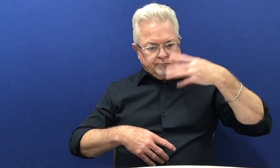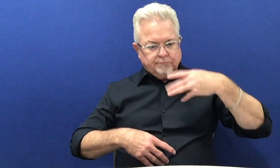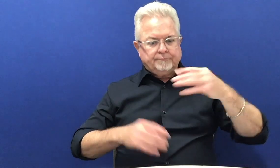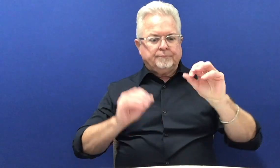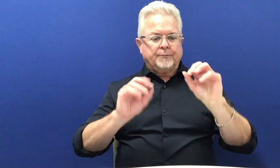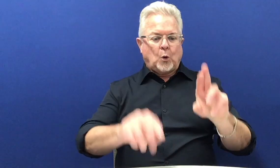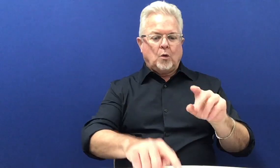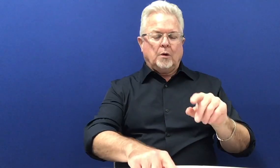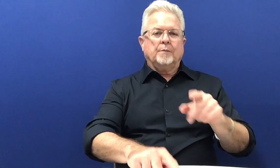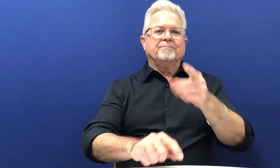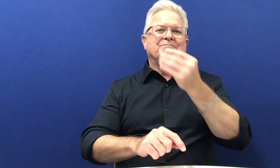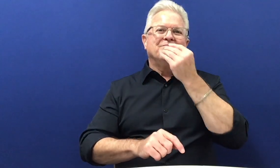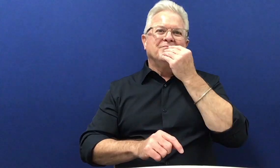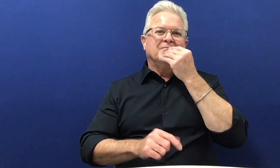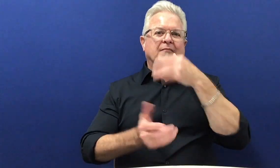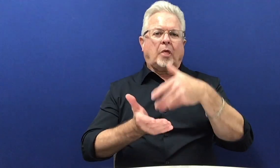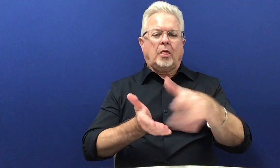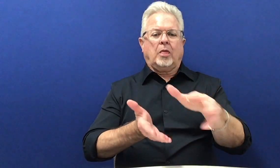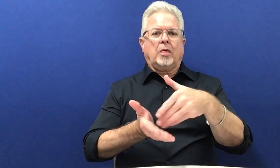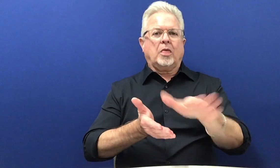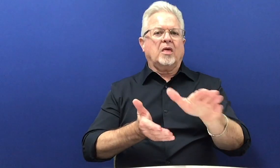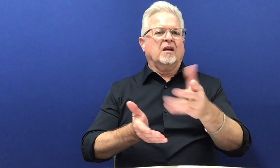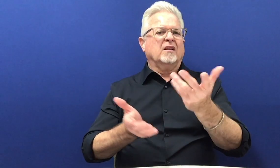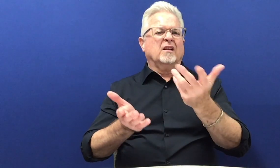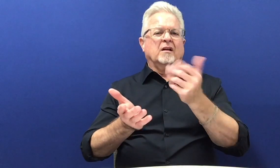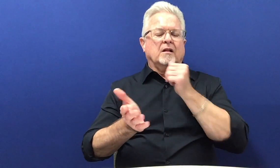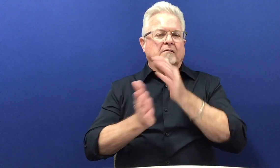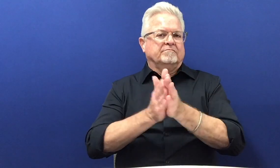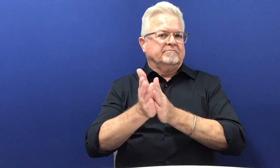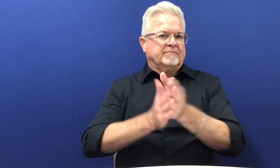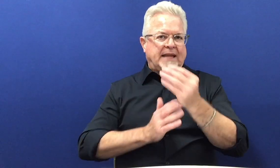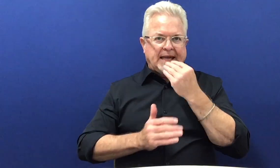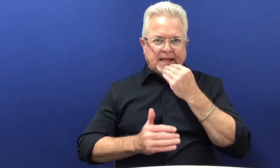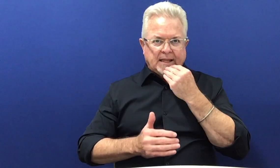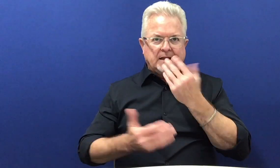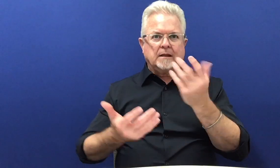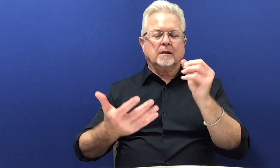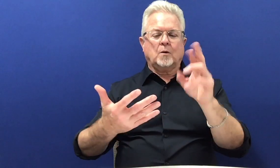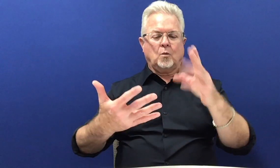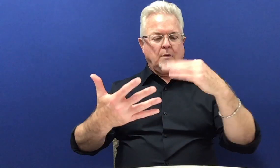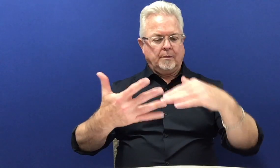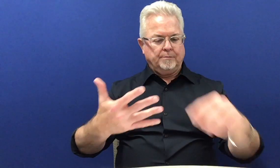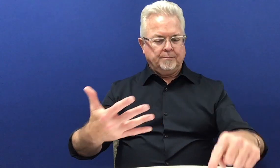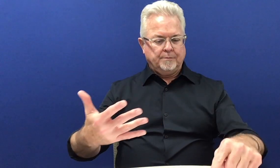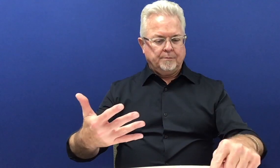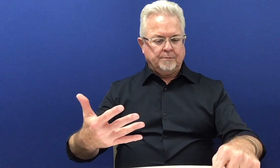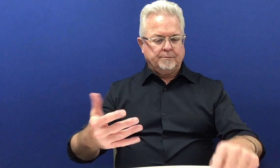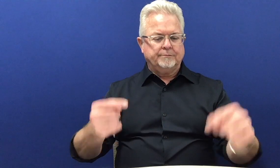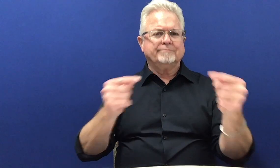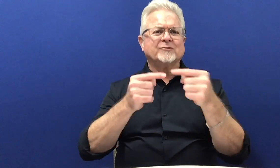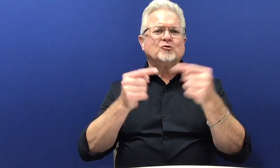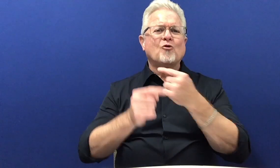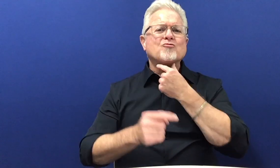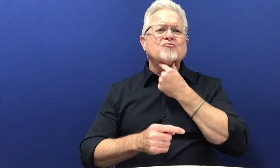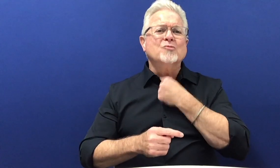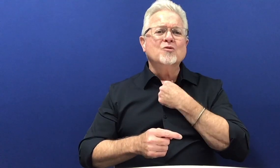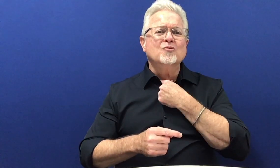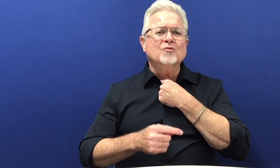a lack of appetite, just no interest in eating at all, a sore